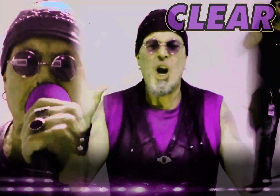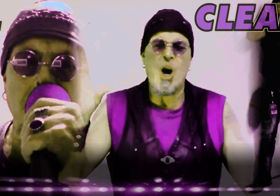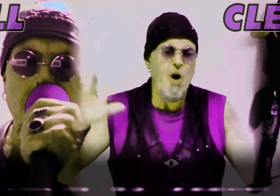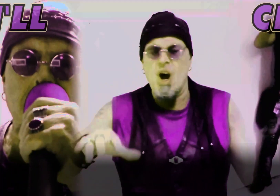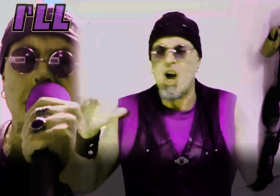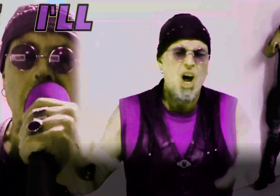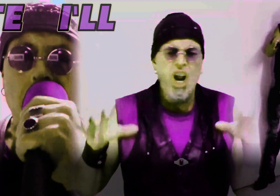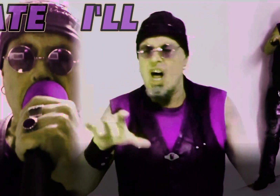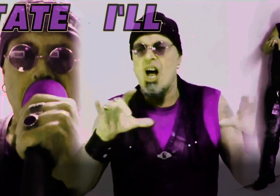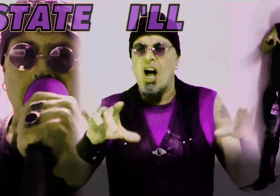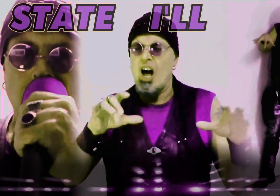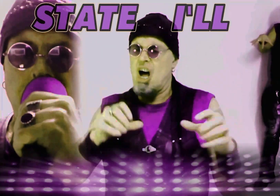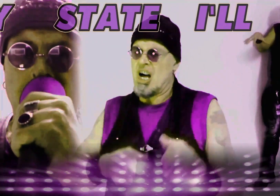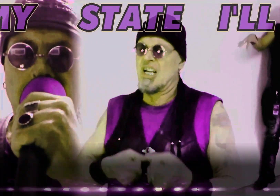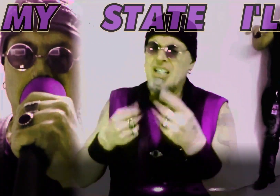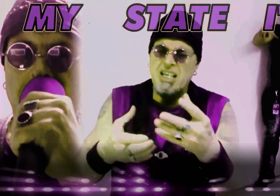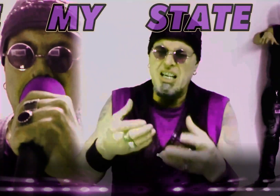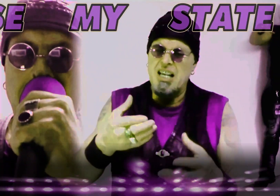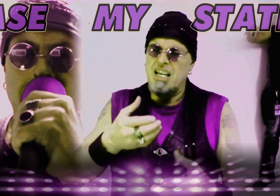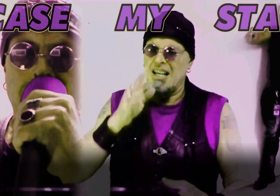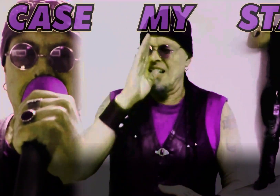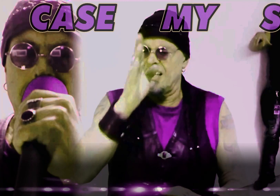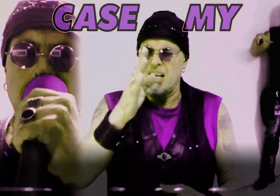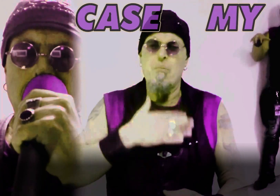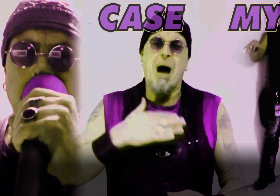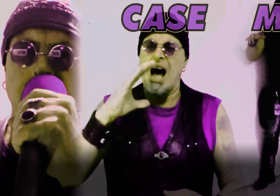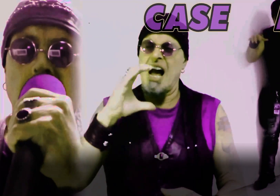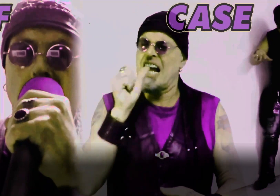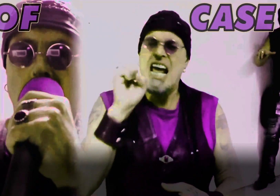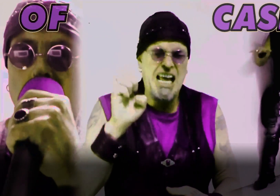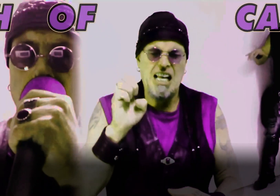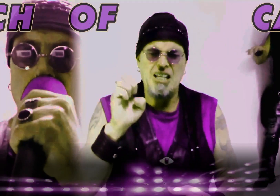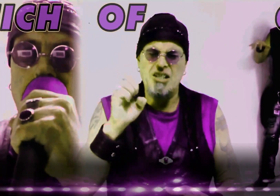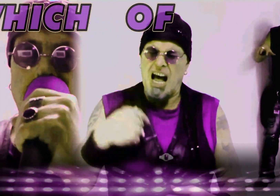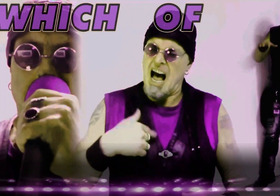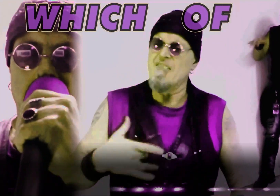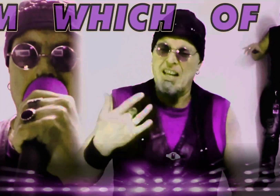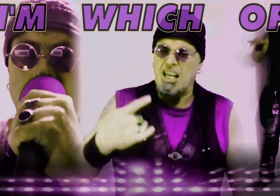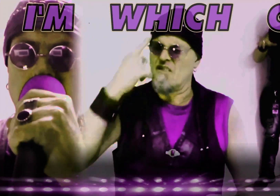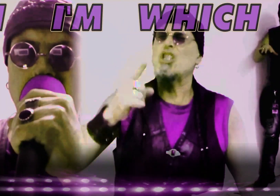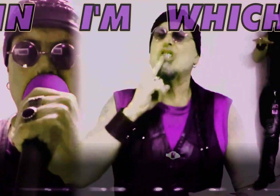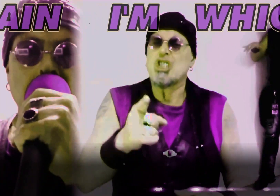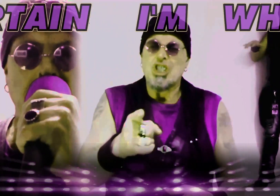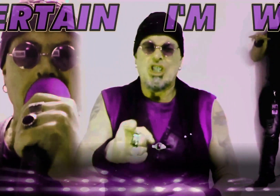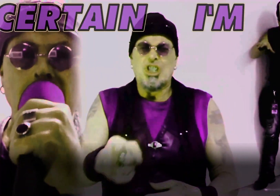I'll state my case, of which I'm certain